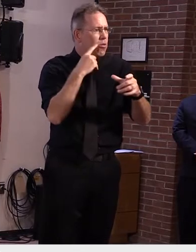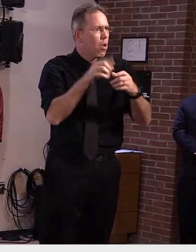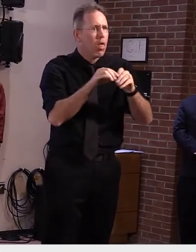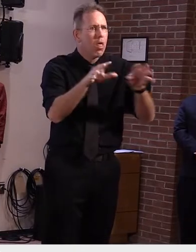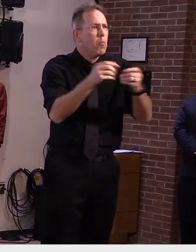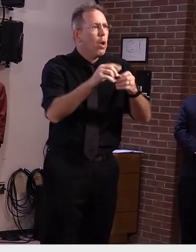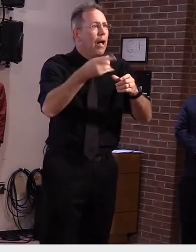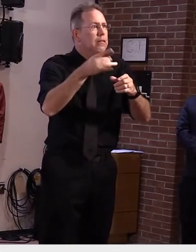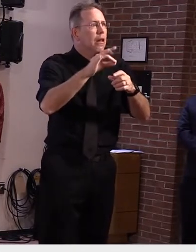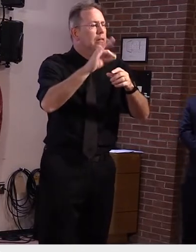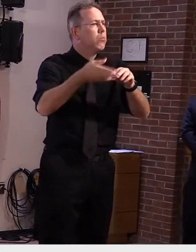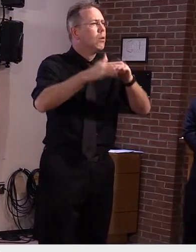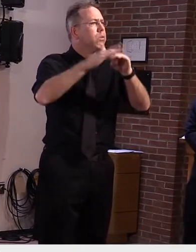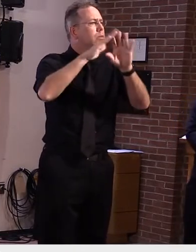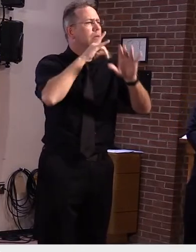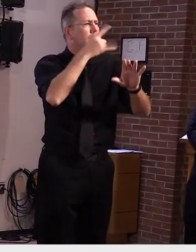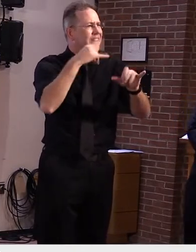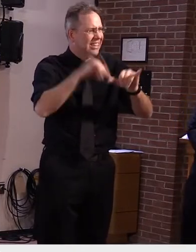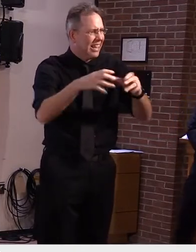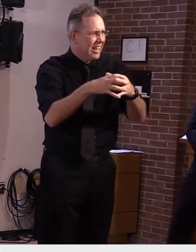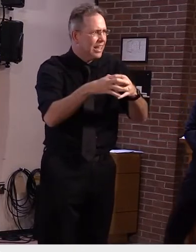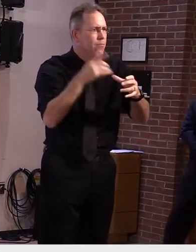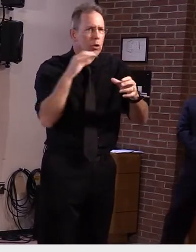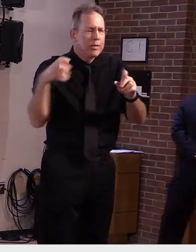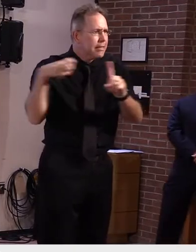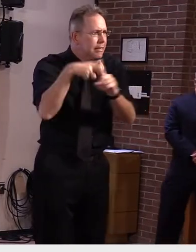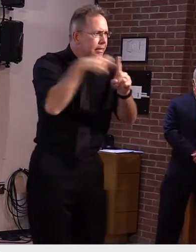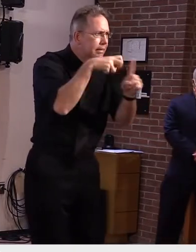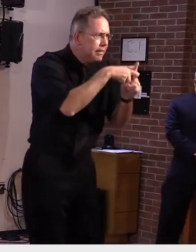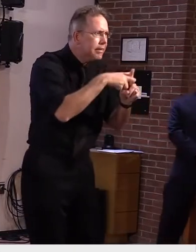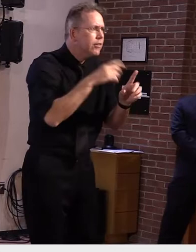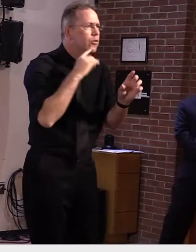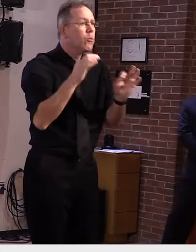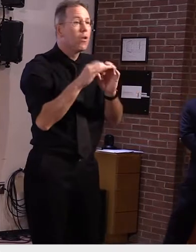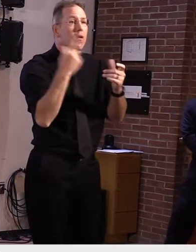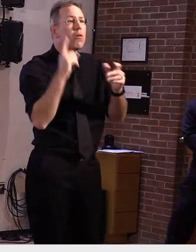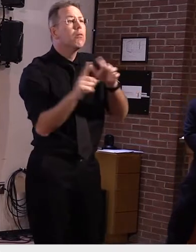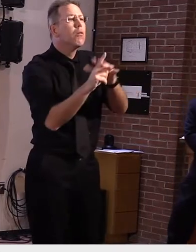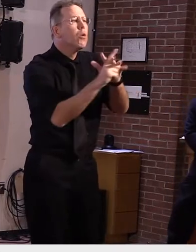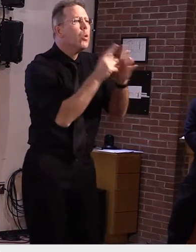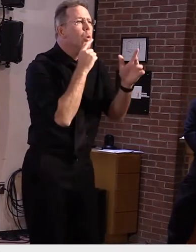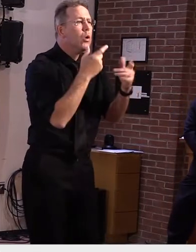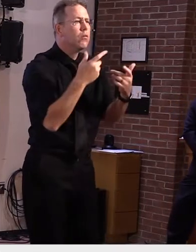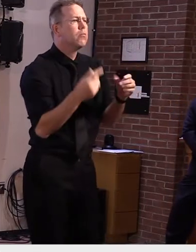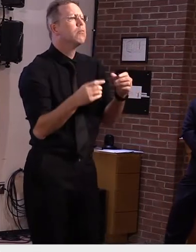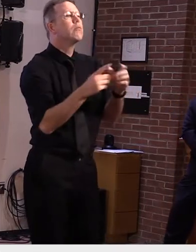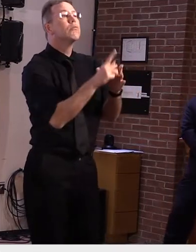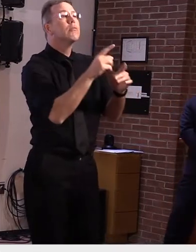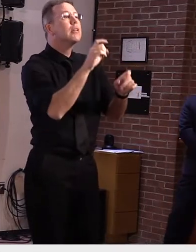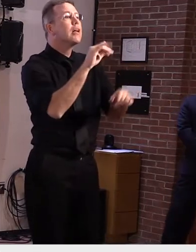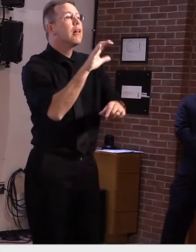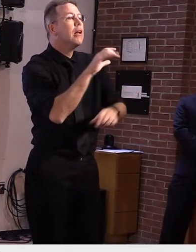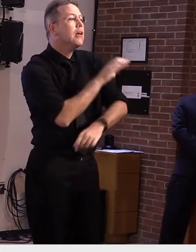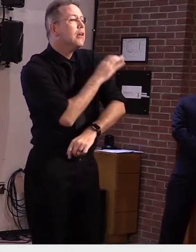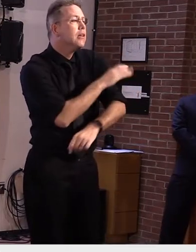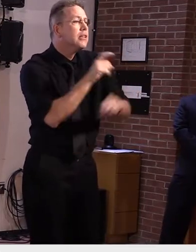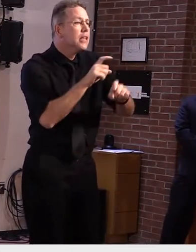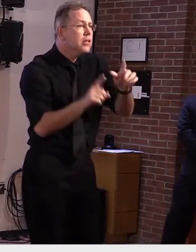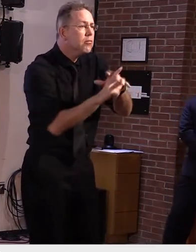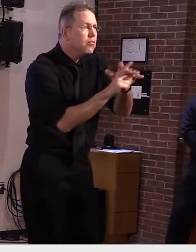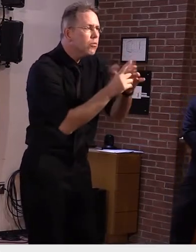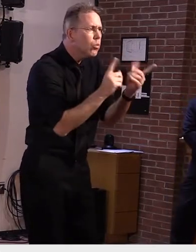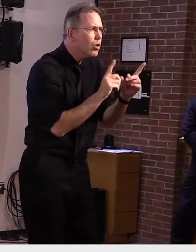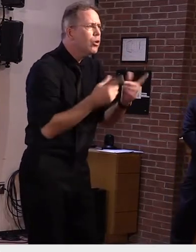there will be a pop-up test clinic at the Berry Auditorium from 9 a.m. to 3 p.m., and we're recommending that anyone with direct